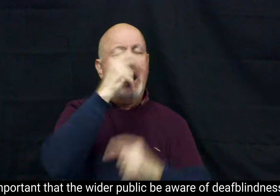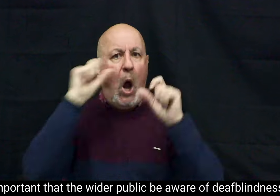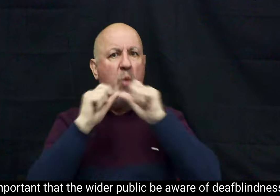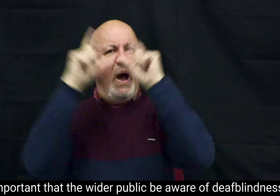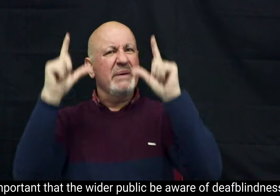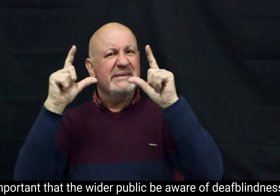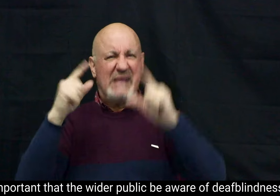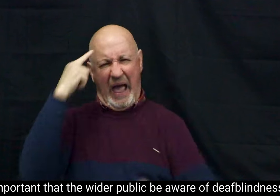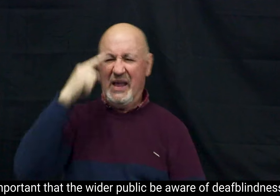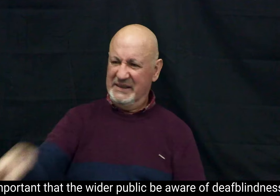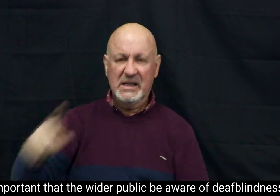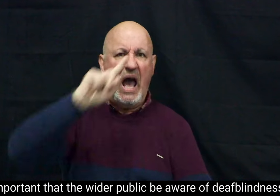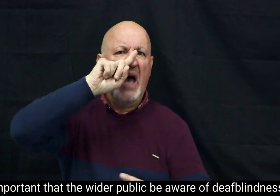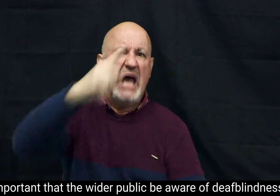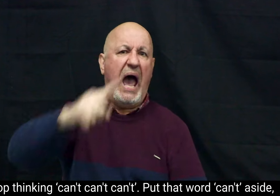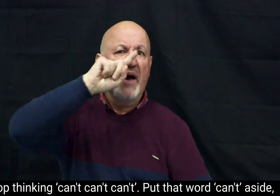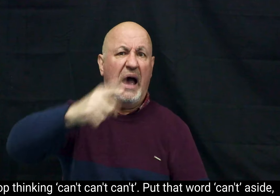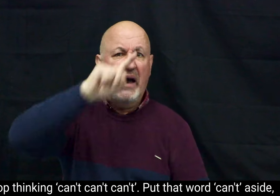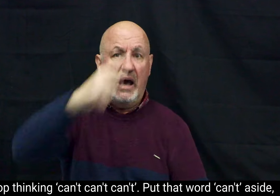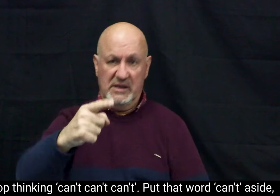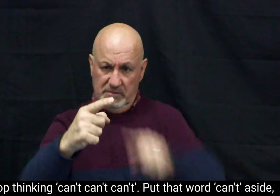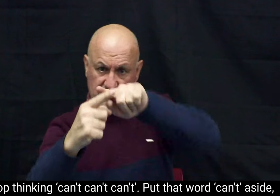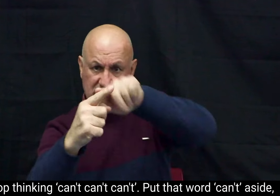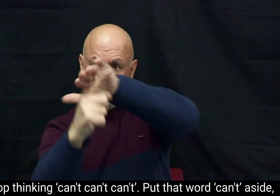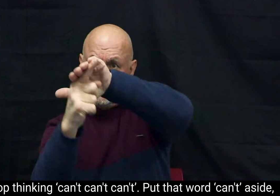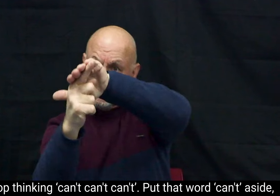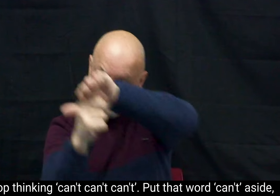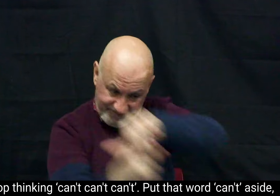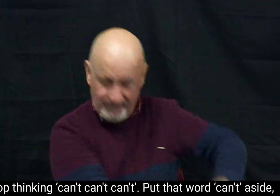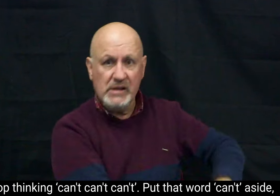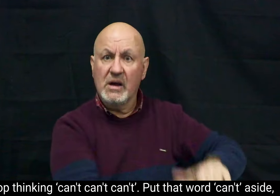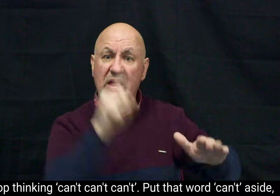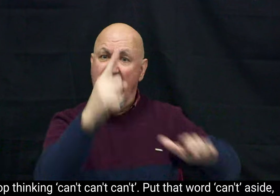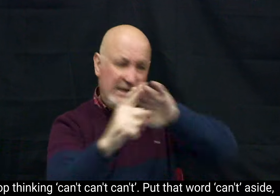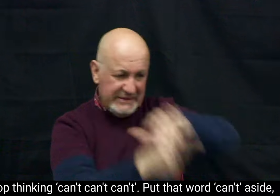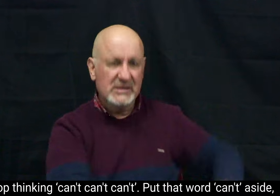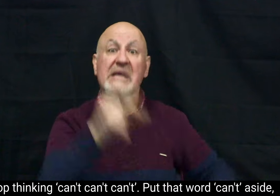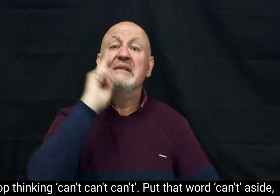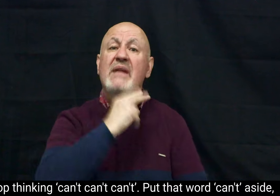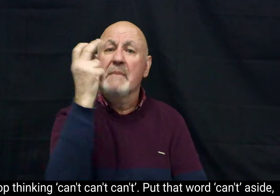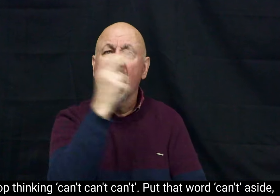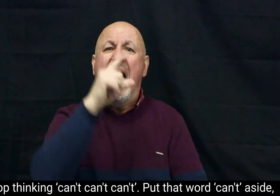aware of deafblindness. Stop thinking can't, can't, can't. Put that word can't aside.